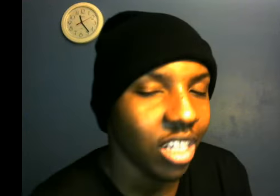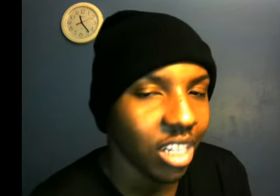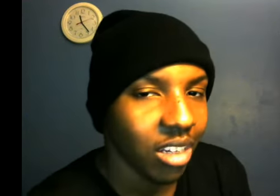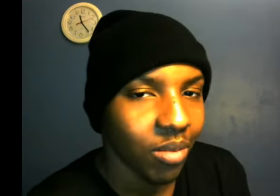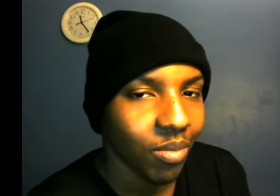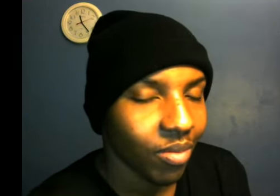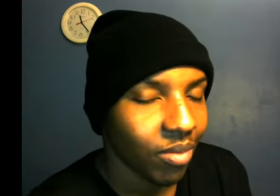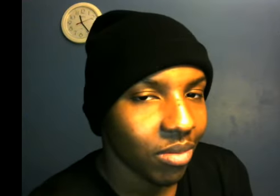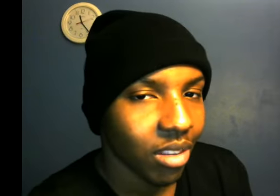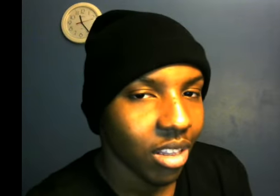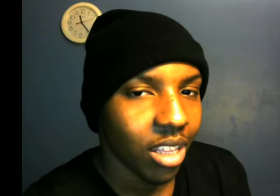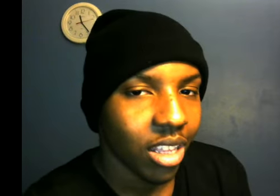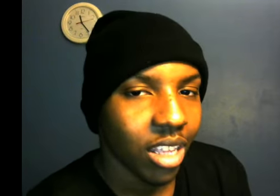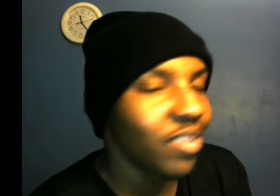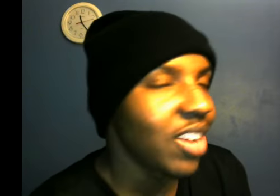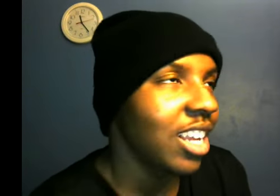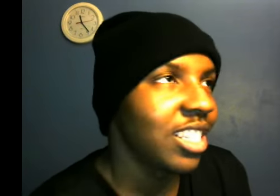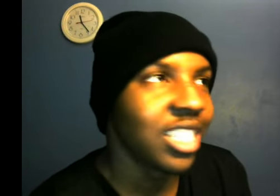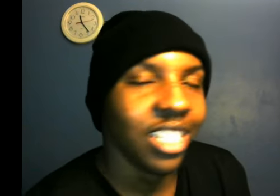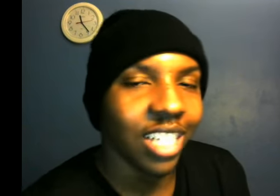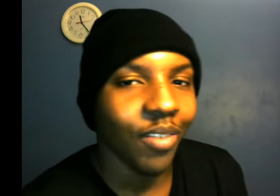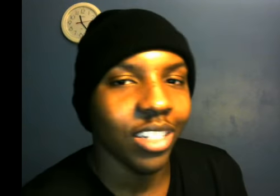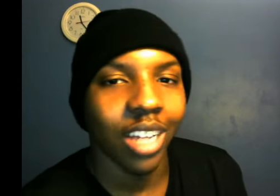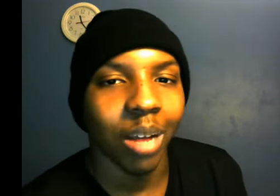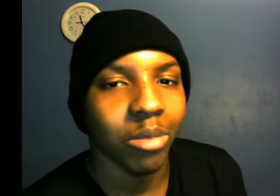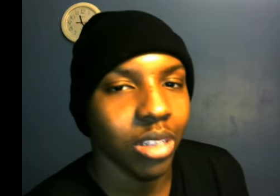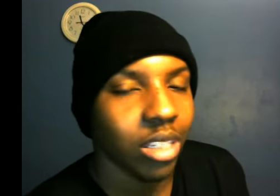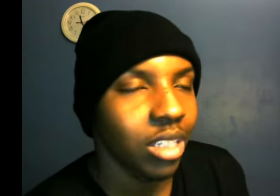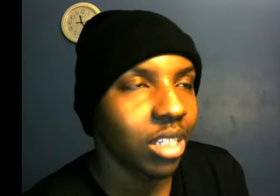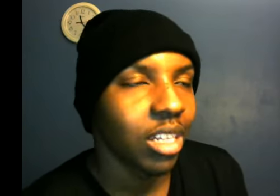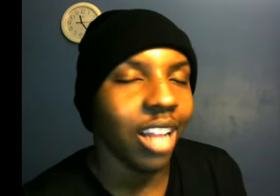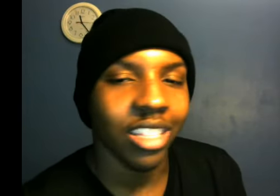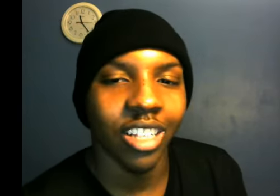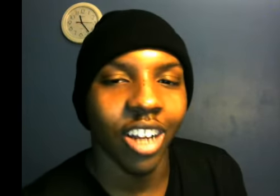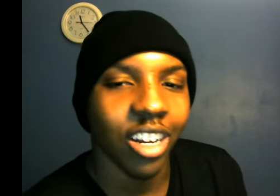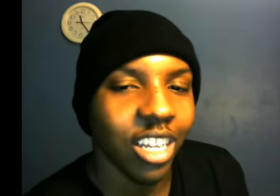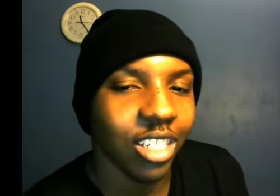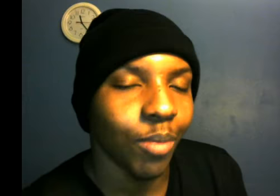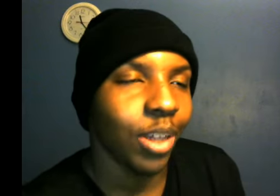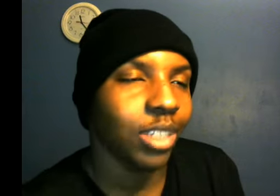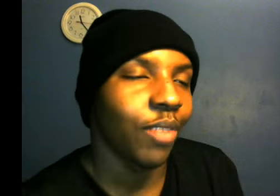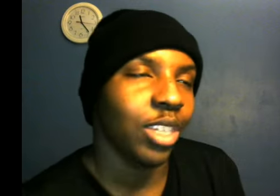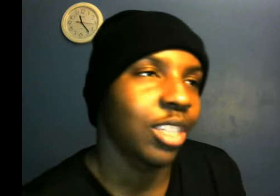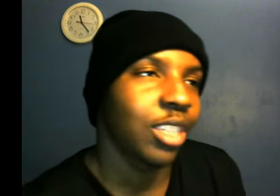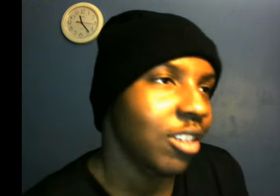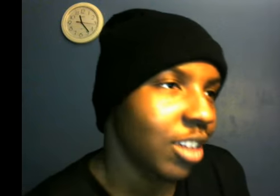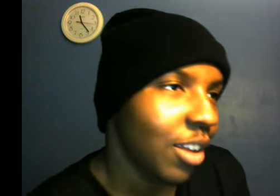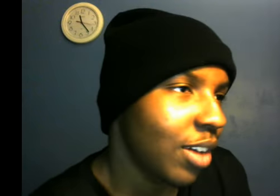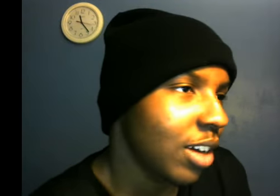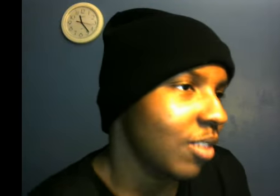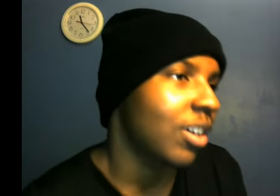league. If not, he's the best defensive tackle on league. Fuck what